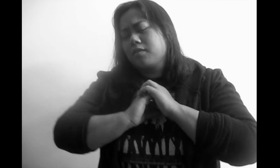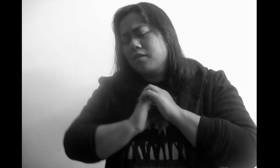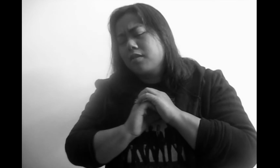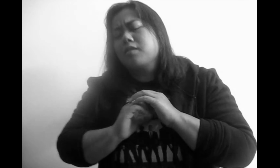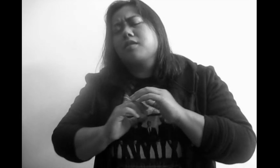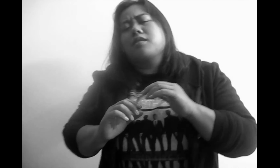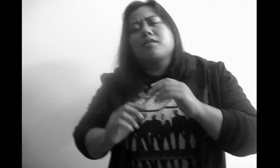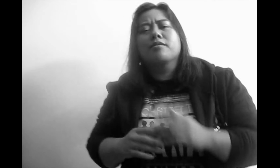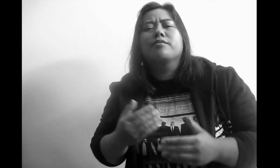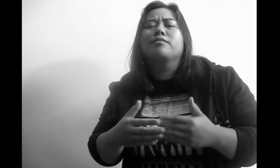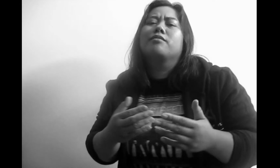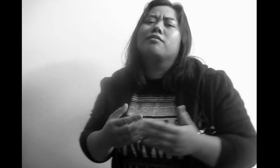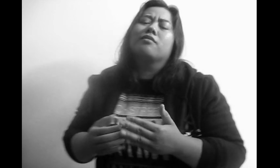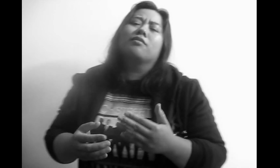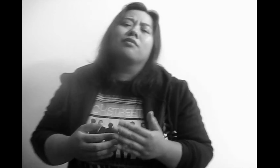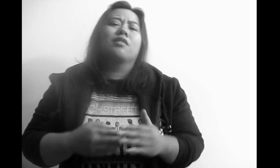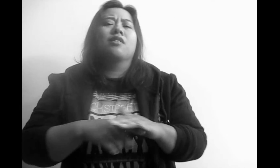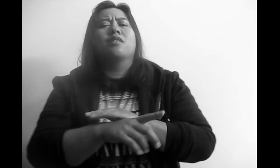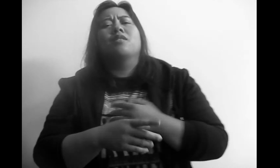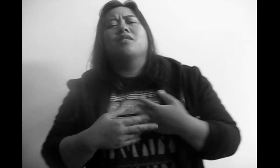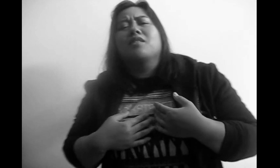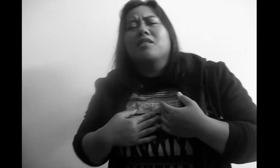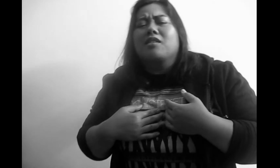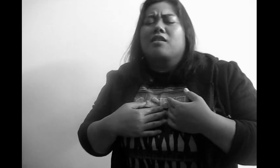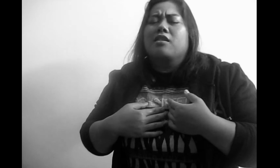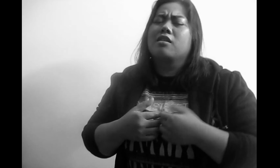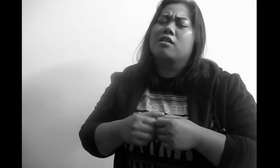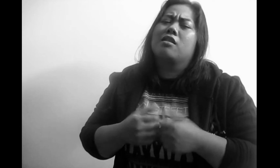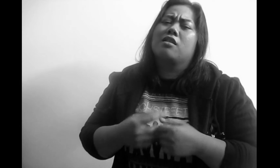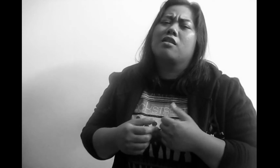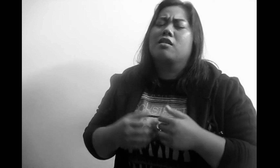Though it kills me to say it now Baby I'll get over you